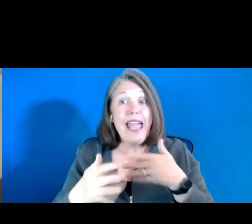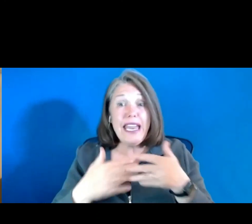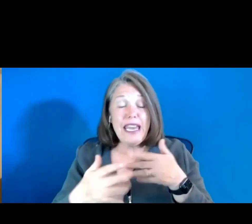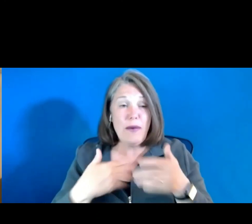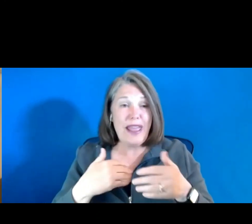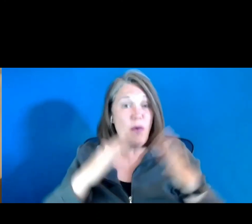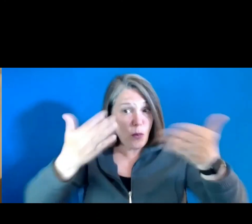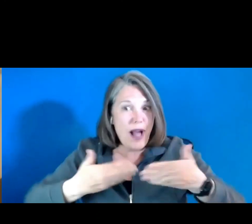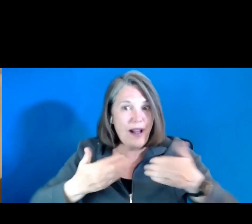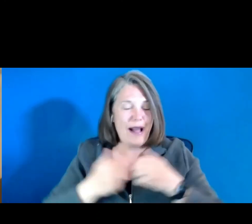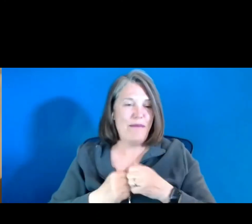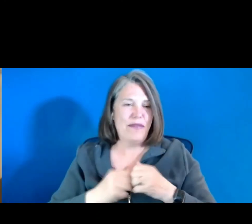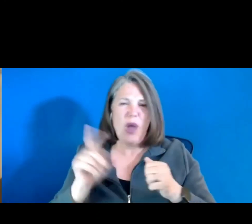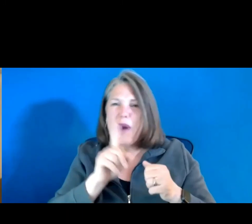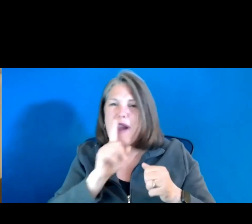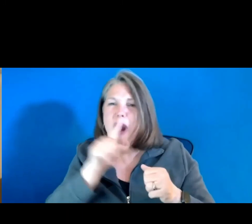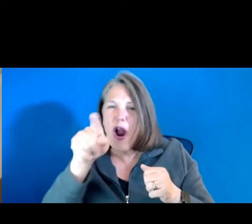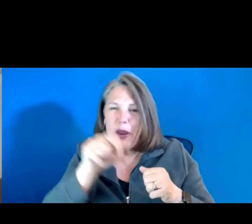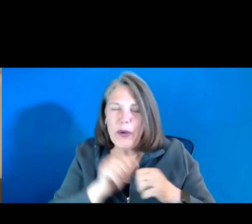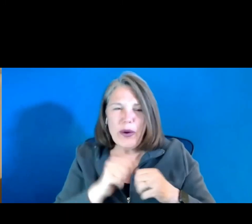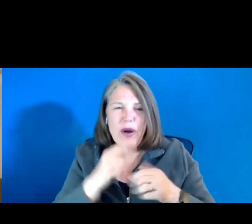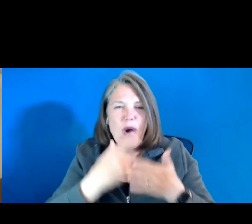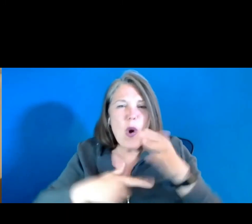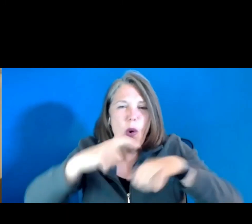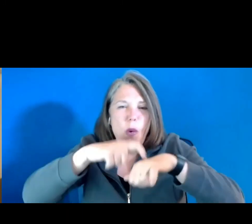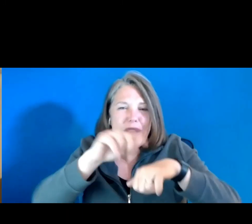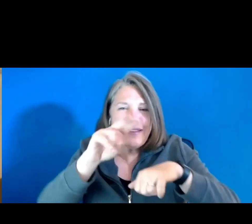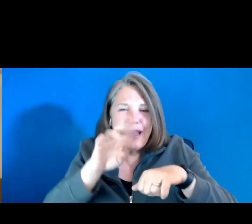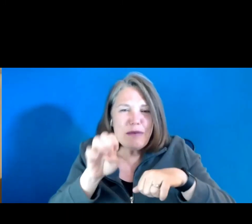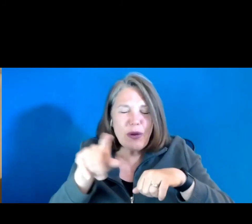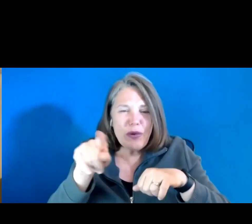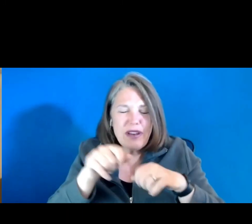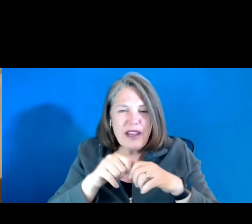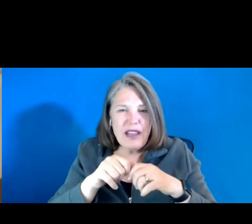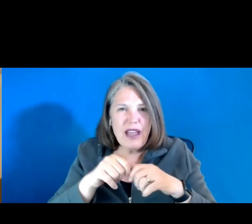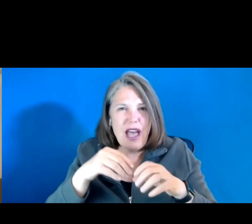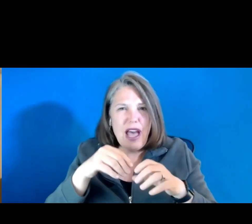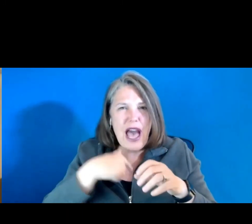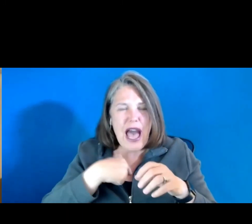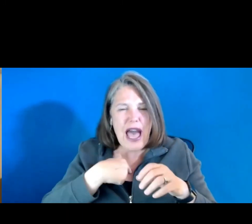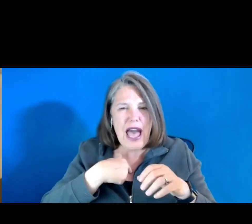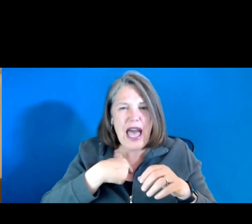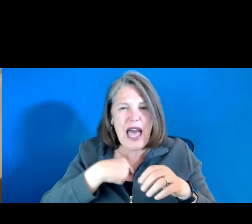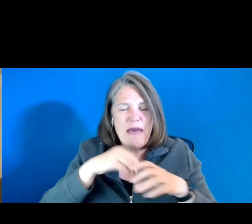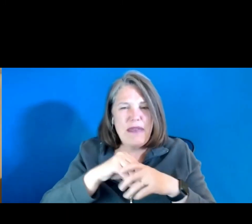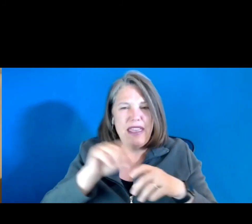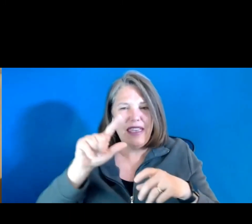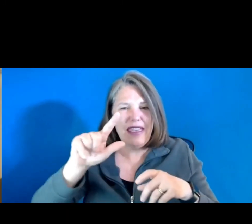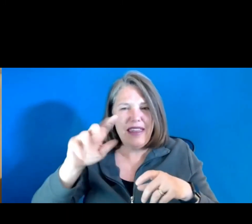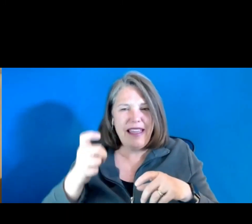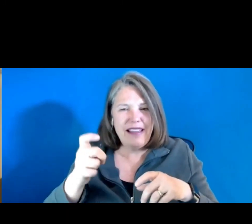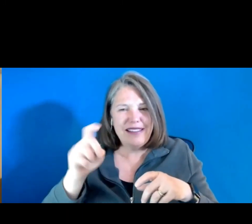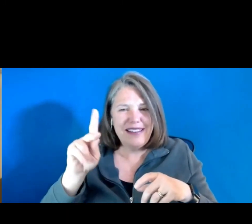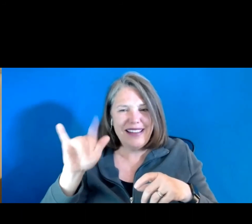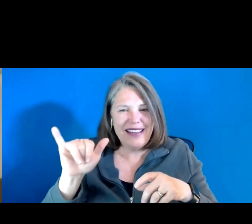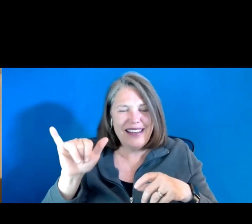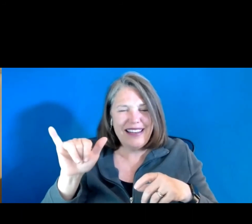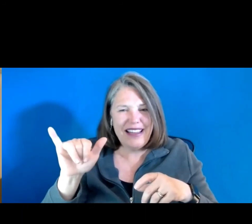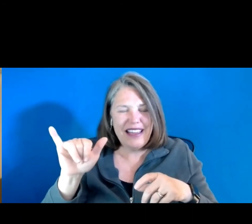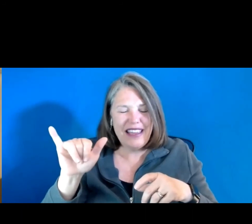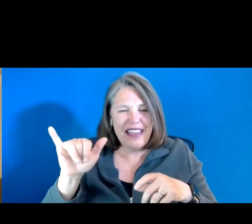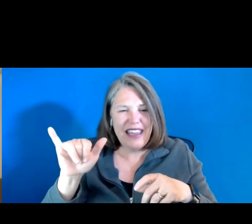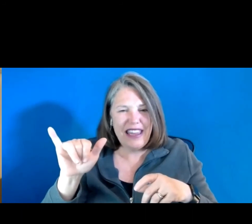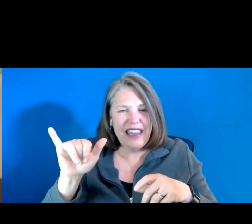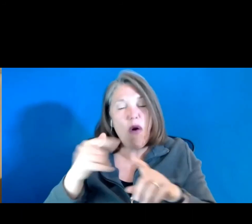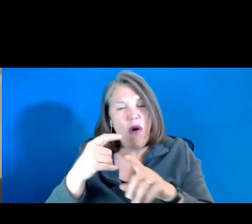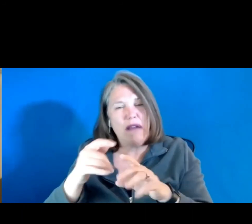Welcome. Where, where are you, where, what time zone are you in? Uh, I'm in, uh, Lexington, Kentucky. Okay. I'm from California, so